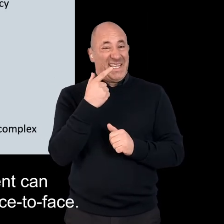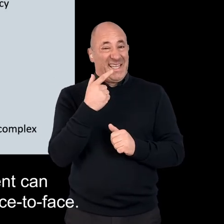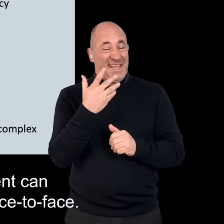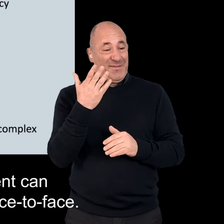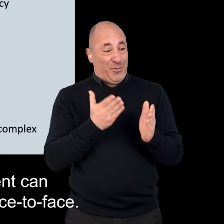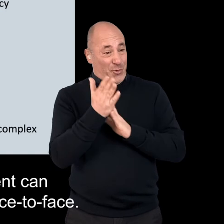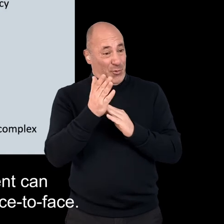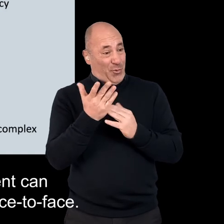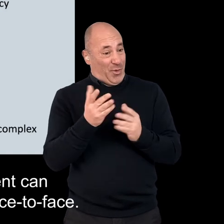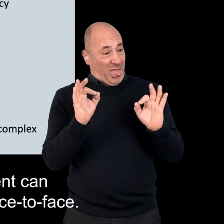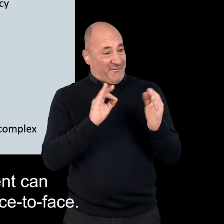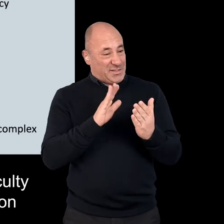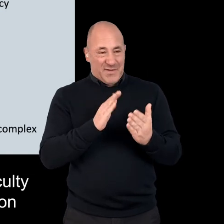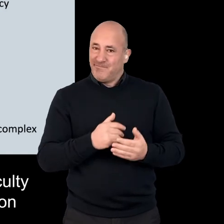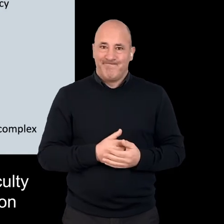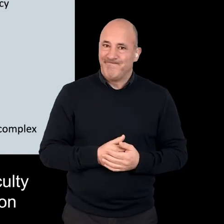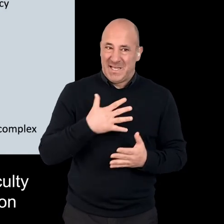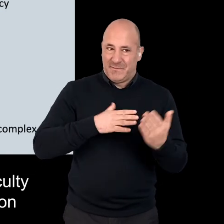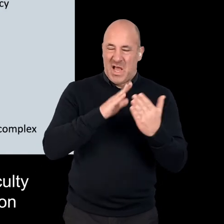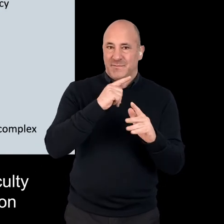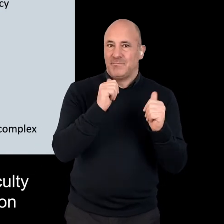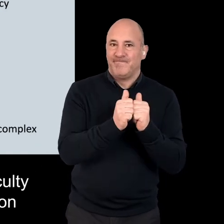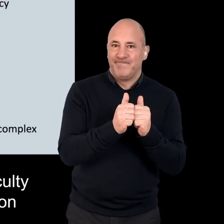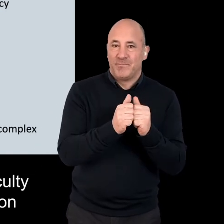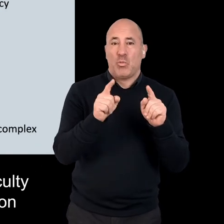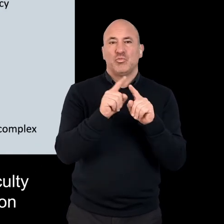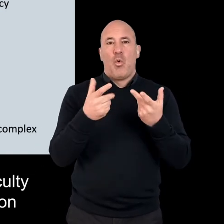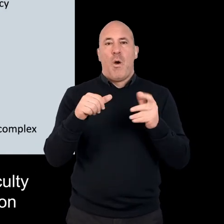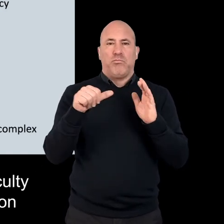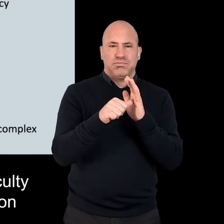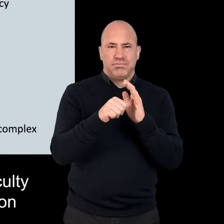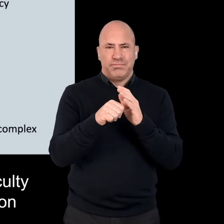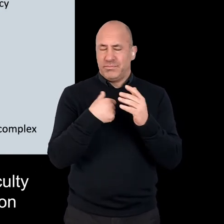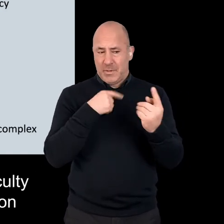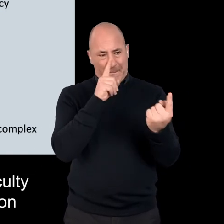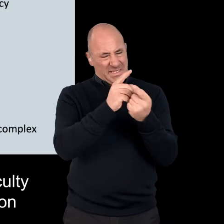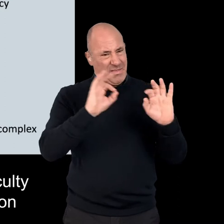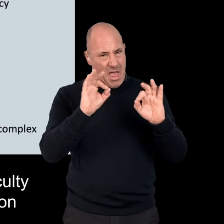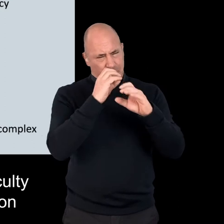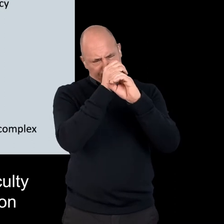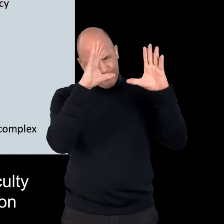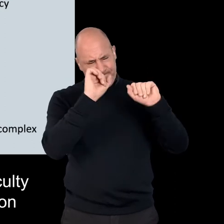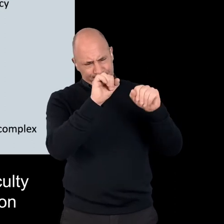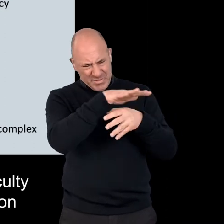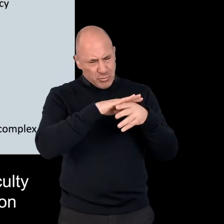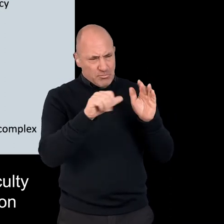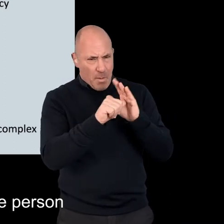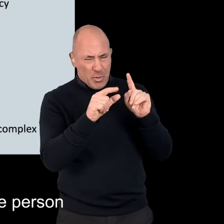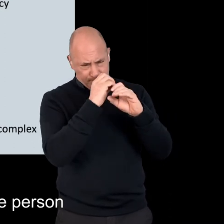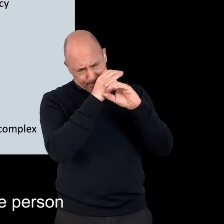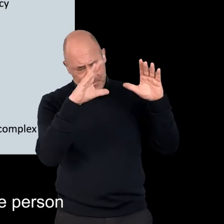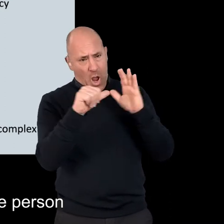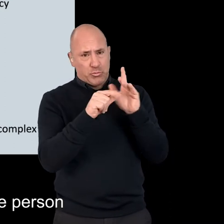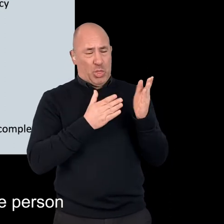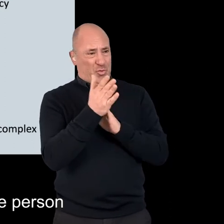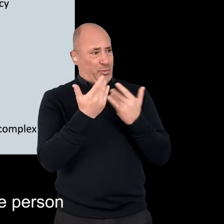to obtain when not face to face. And likewise, there can be difficulty to get a full picture of a situation when you're